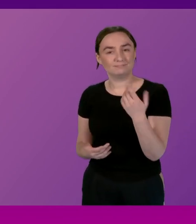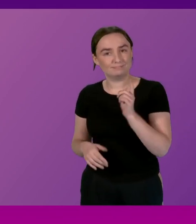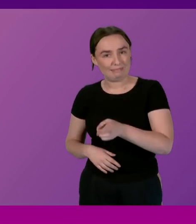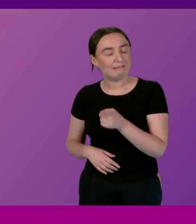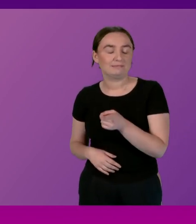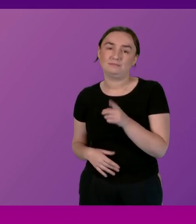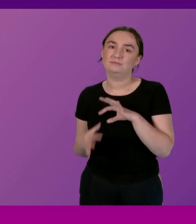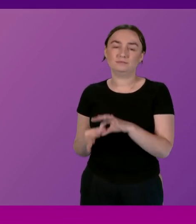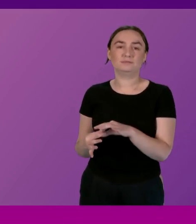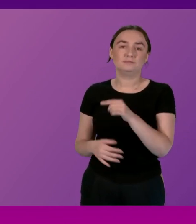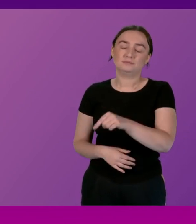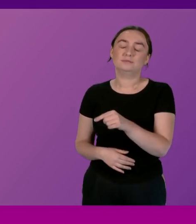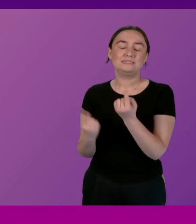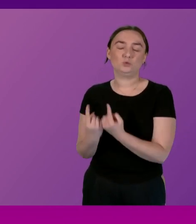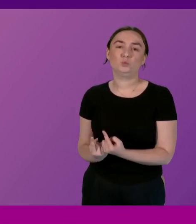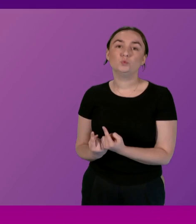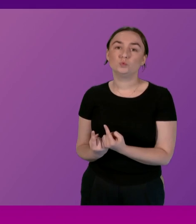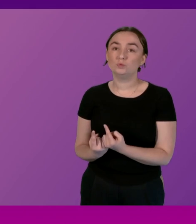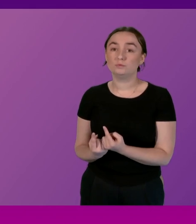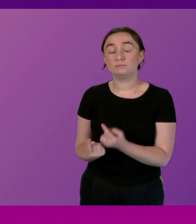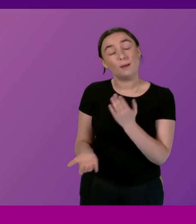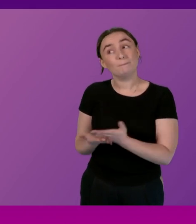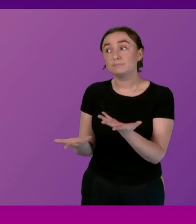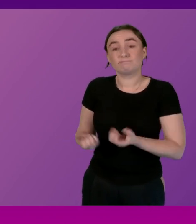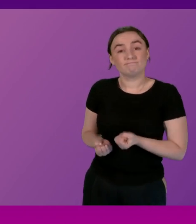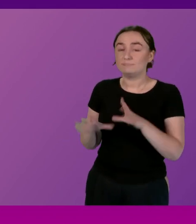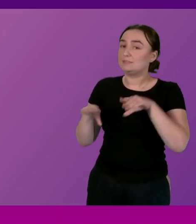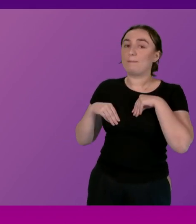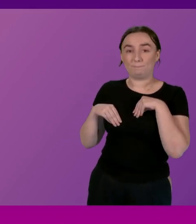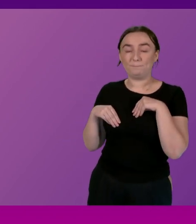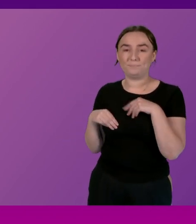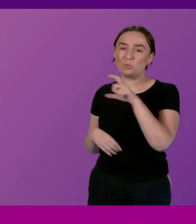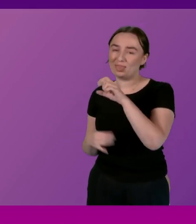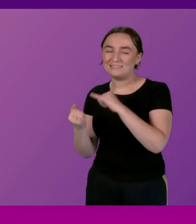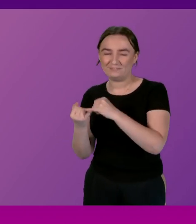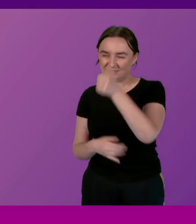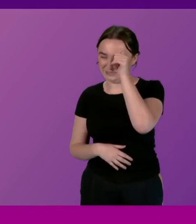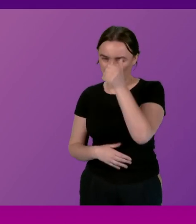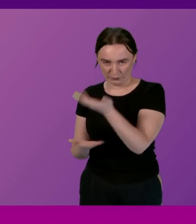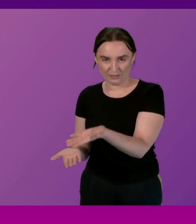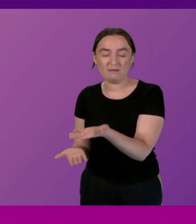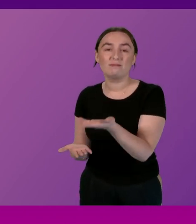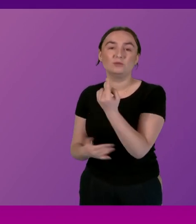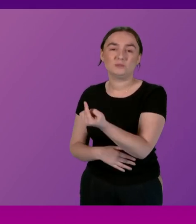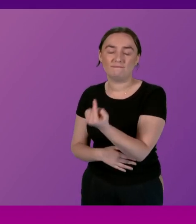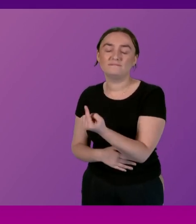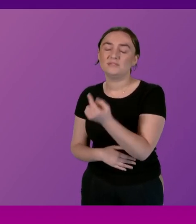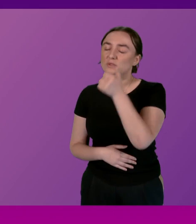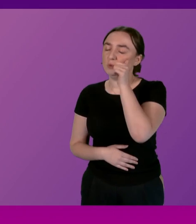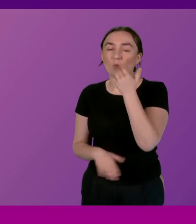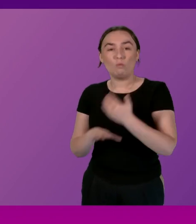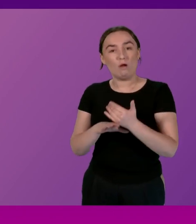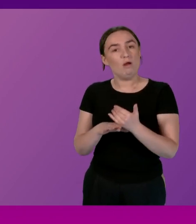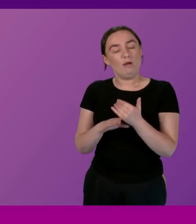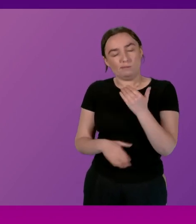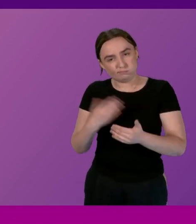do so Colette Stevenson I know will absolutely be aware of the work that we have